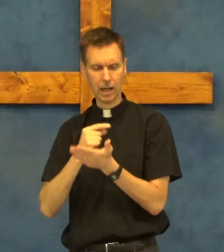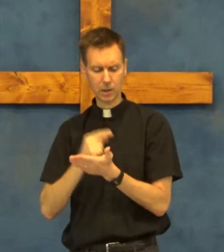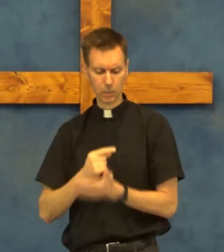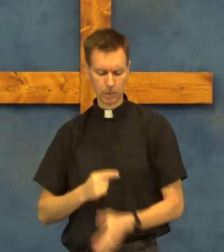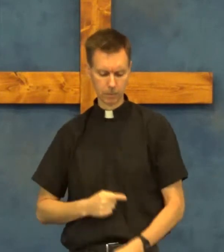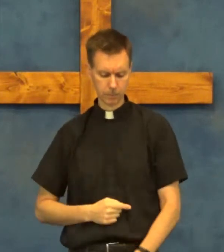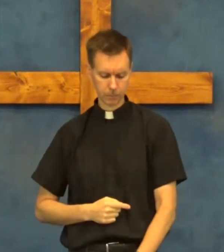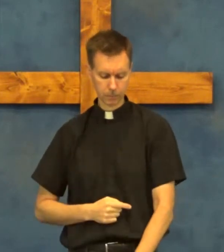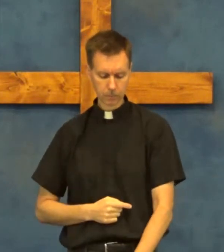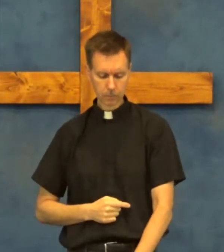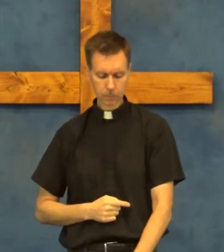gospel